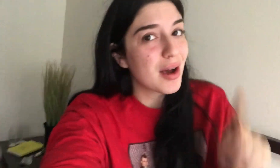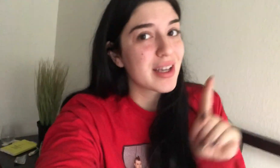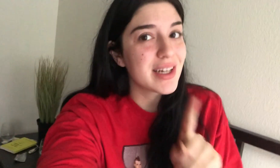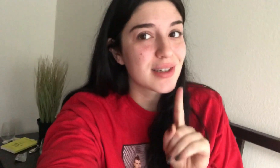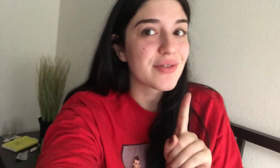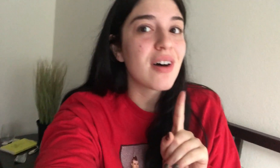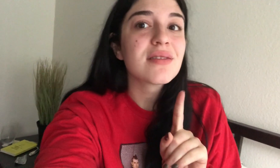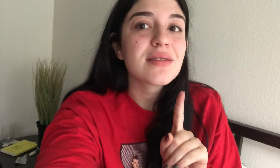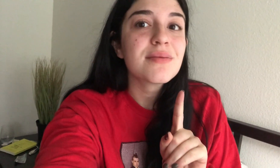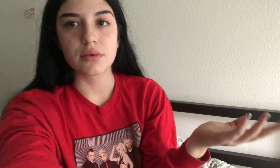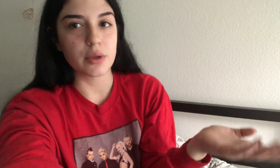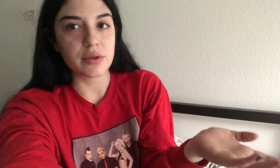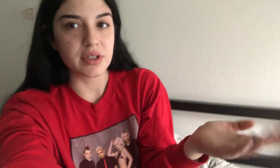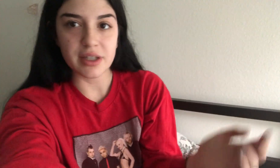all keto's fault. So we'll see.